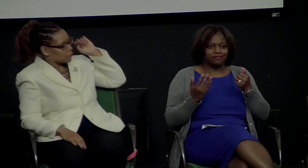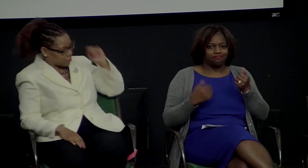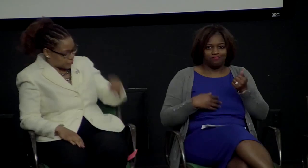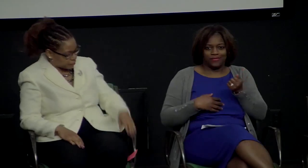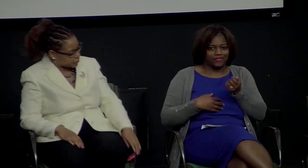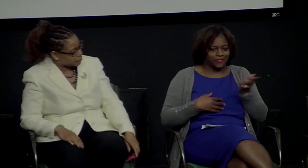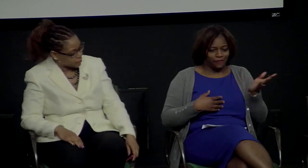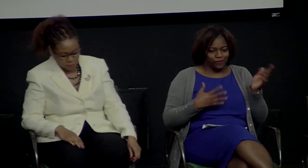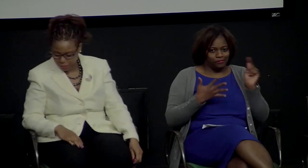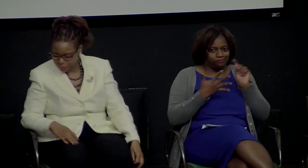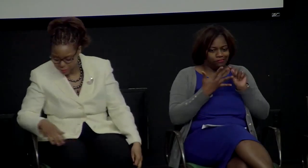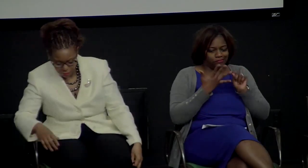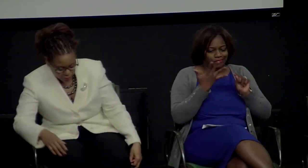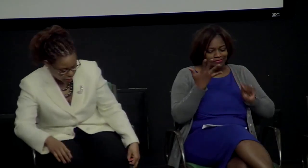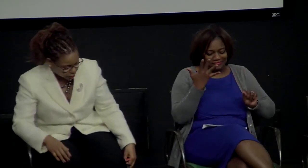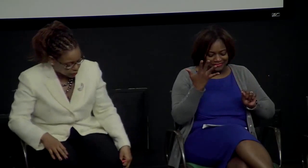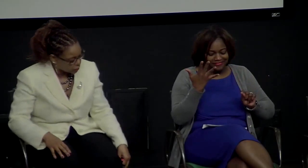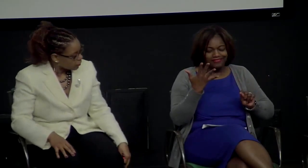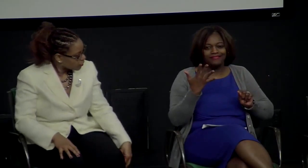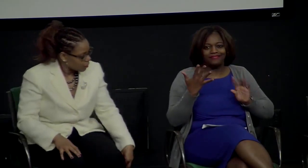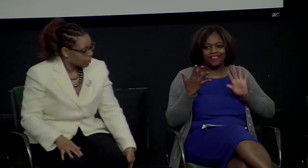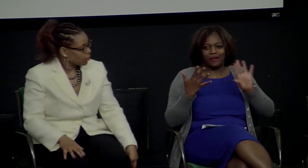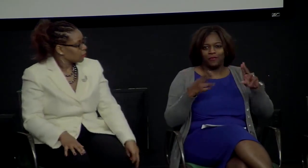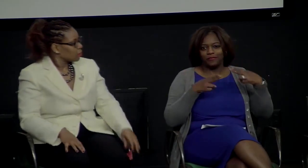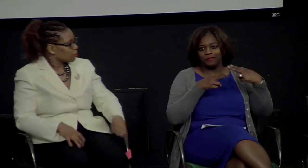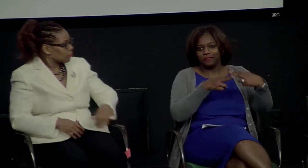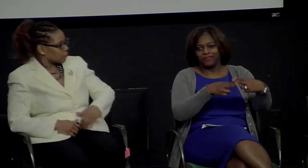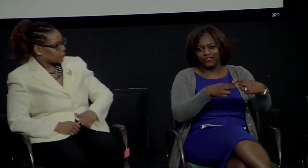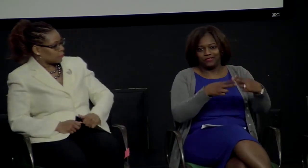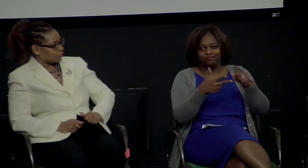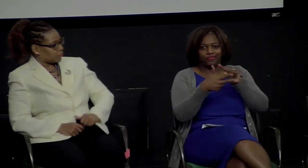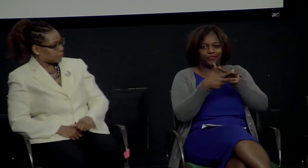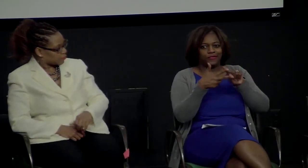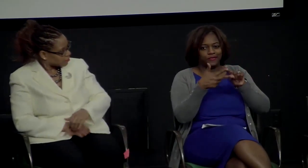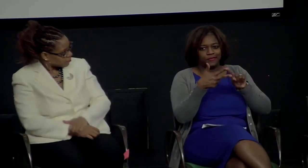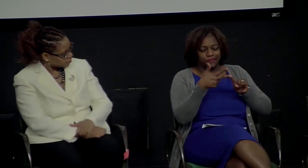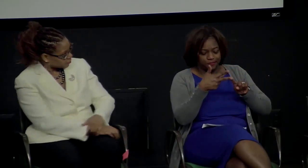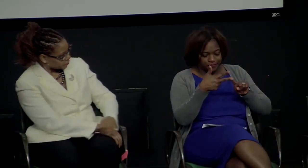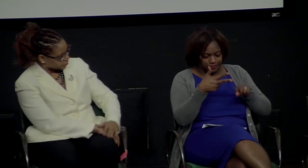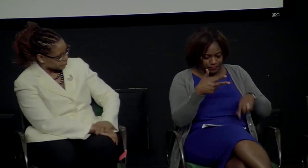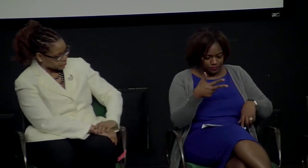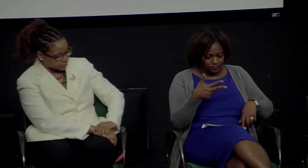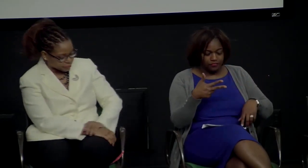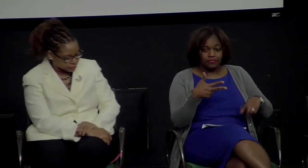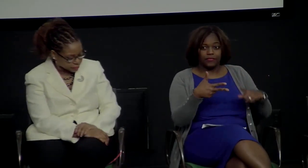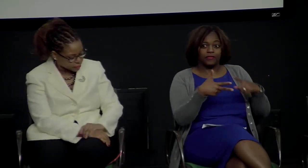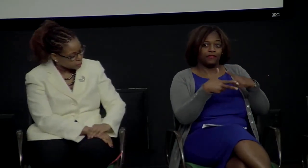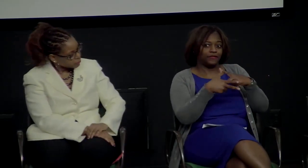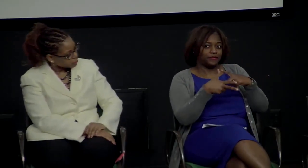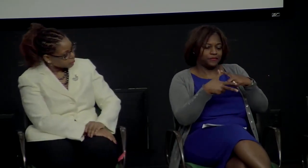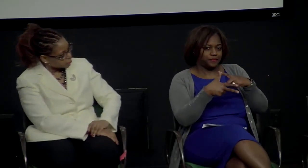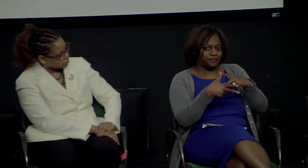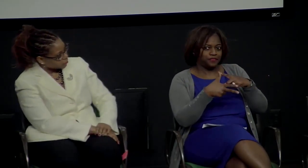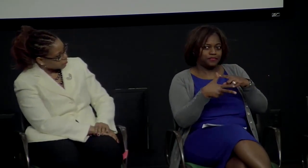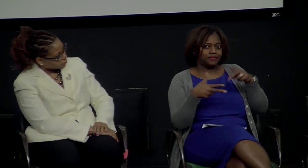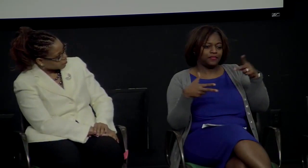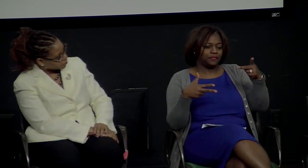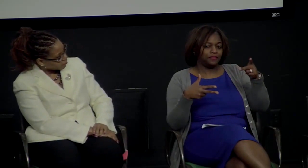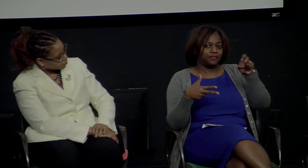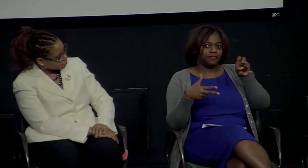the key components that you think are critical? So obviously there's a whole list of what I think that they could include. I'm just going